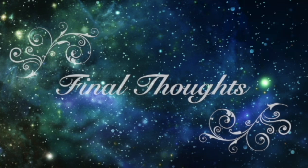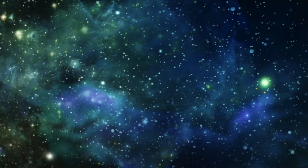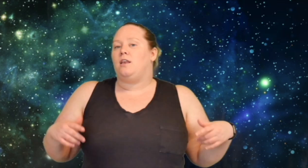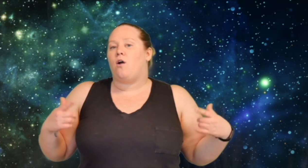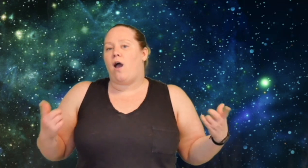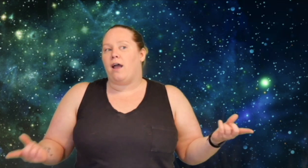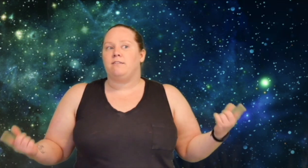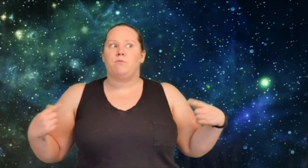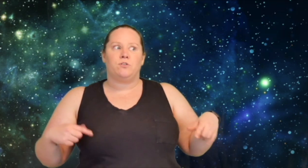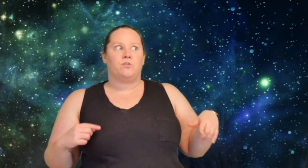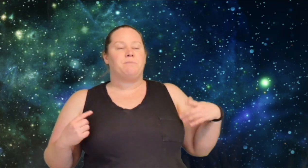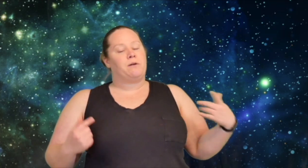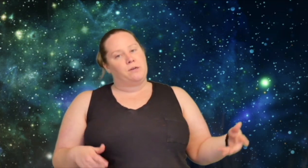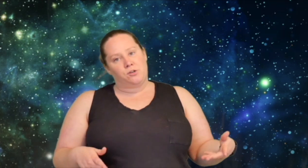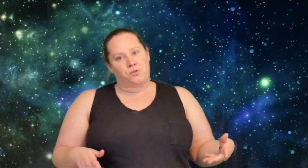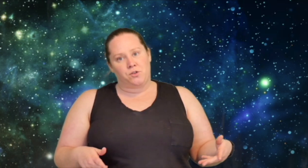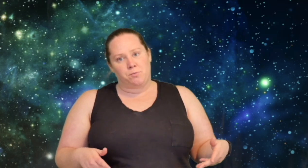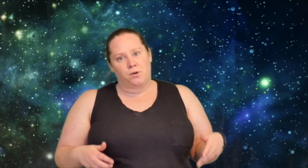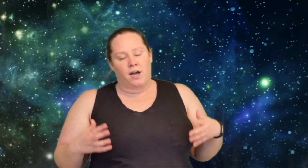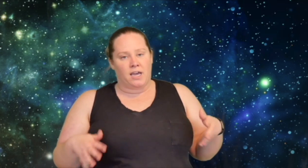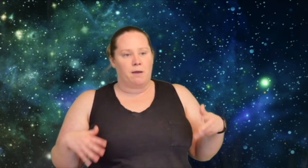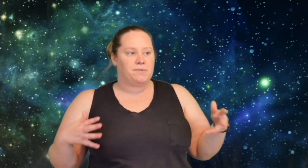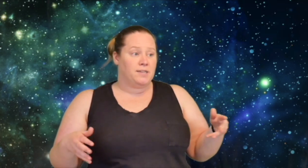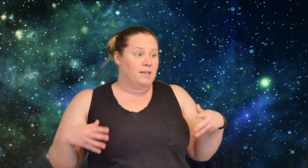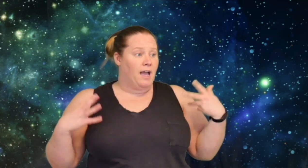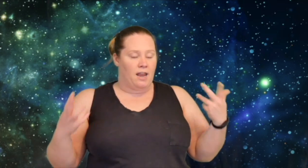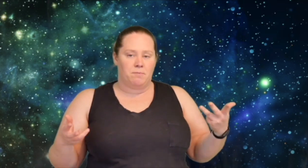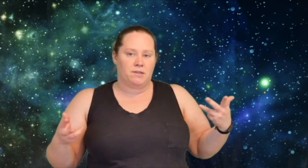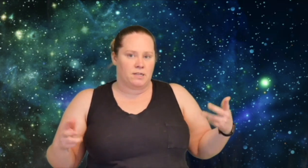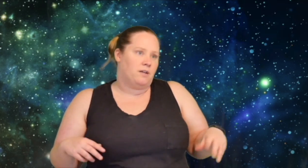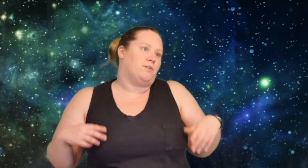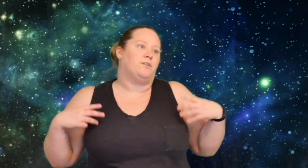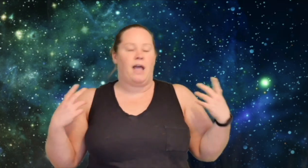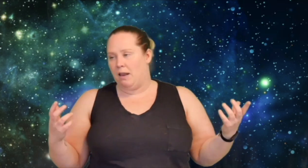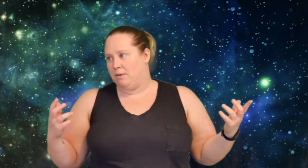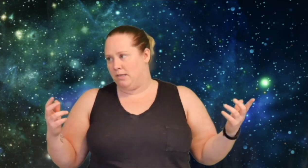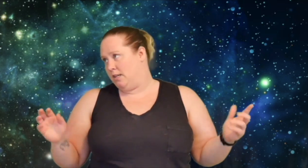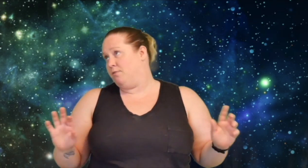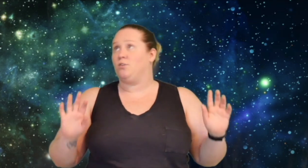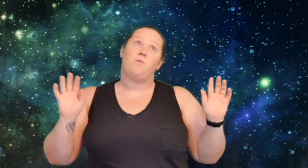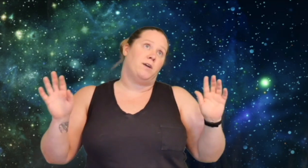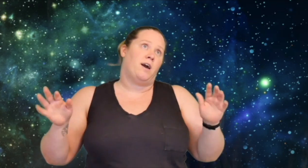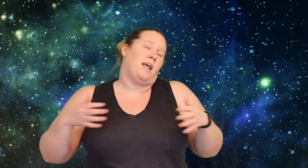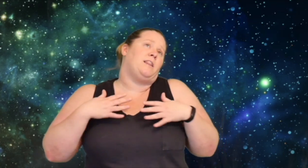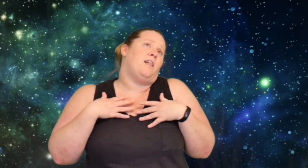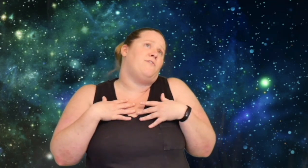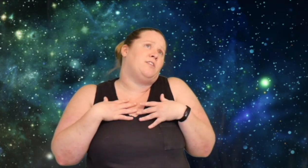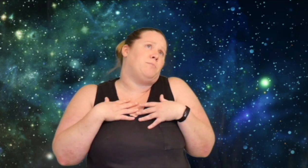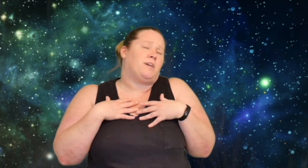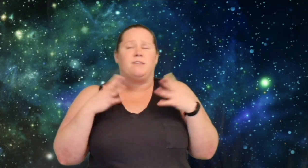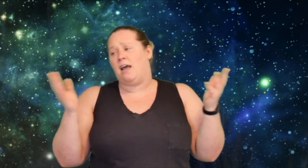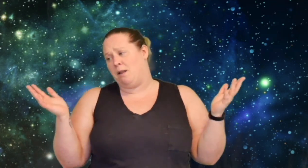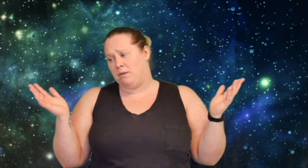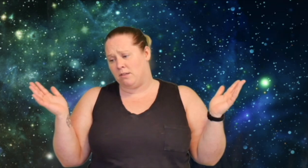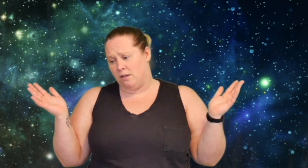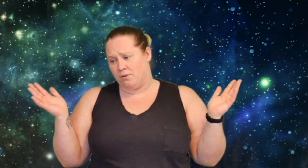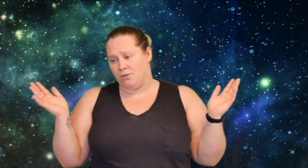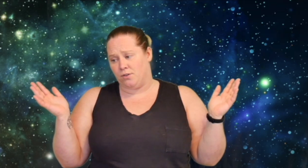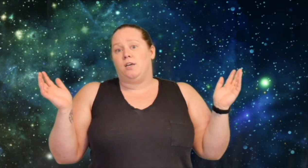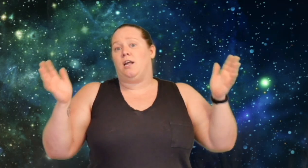Now as I was doing my research for this book, I kept seeing enemies to lovers. Enemies to lovers. Oh my god, I love this book. It's an enemies to lovers. Now